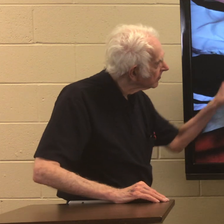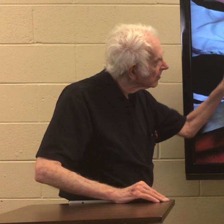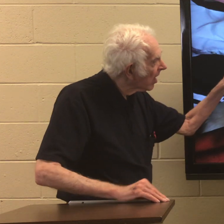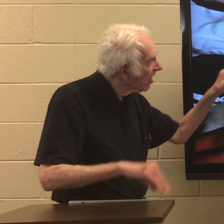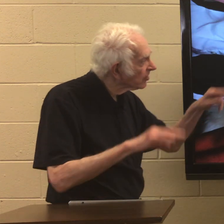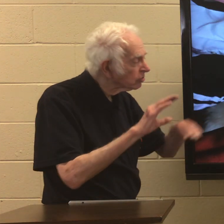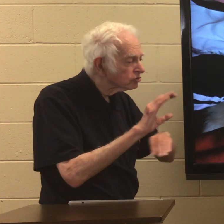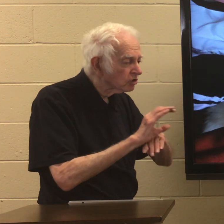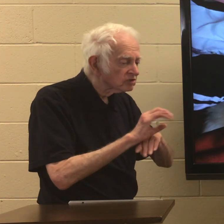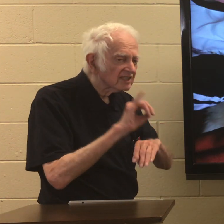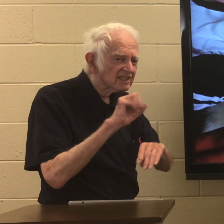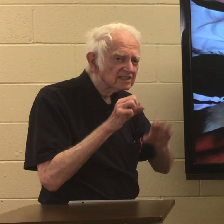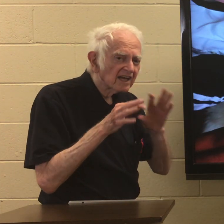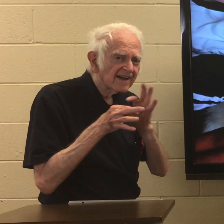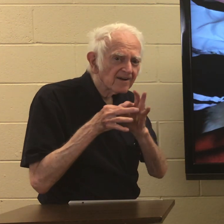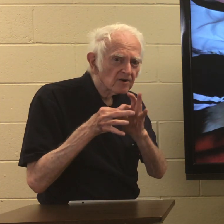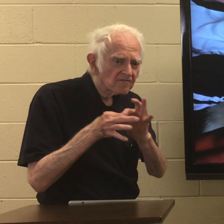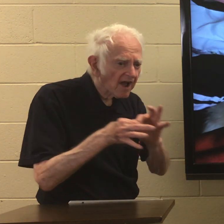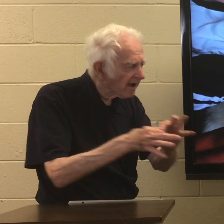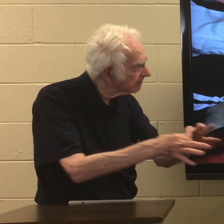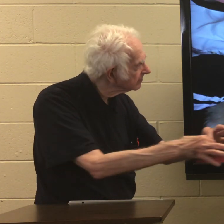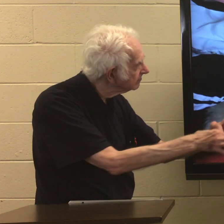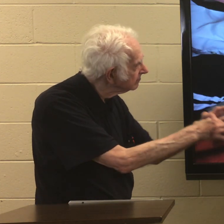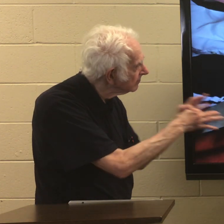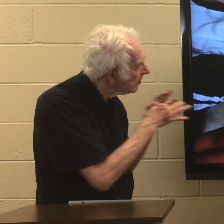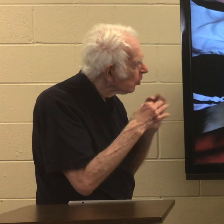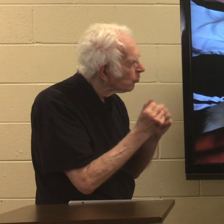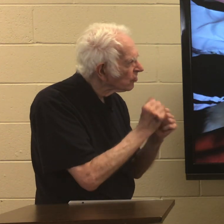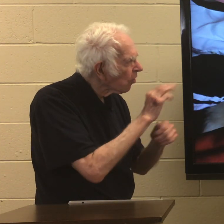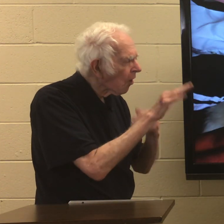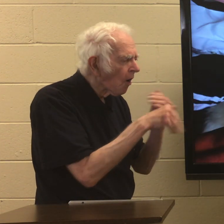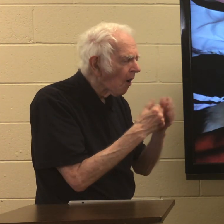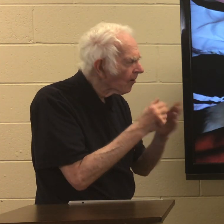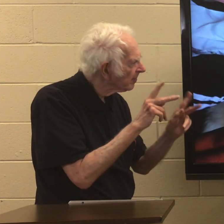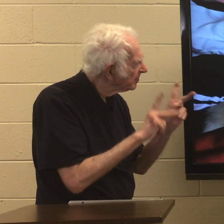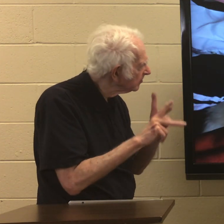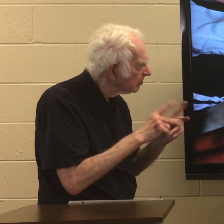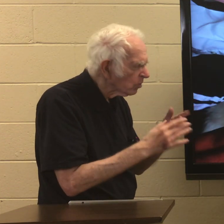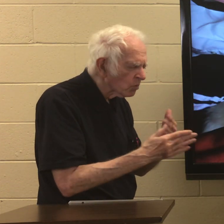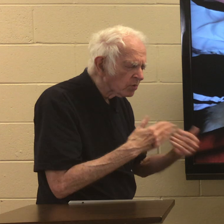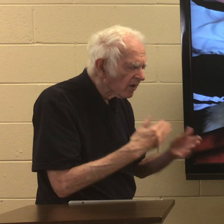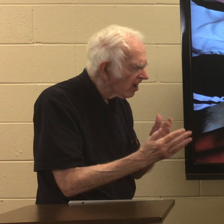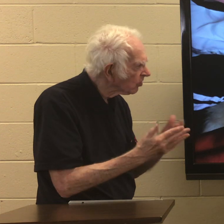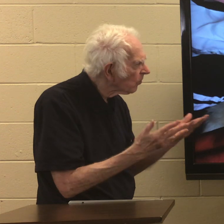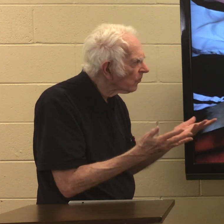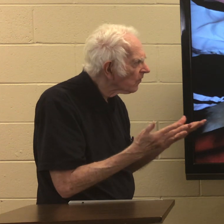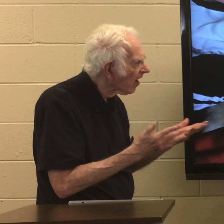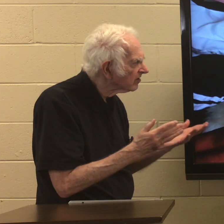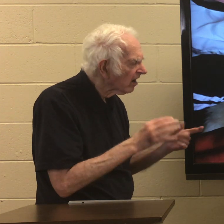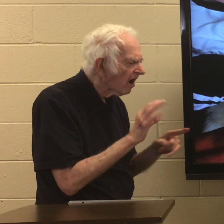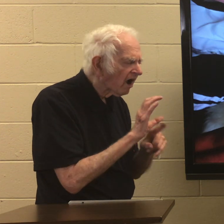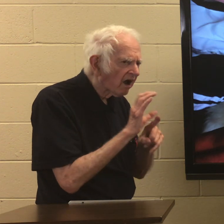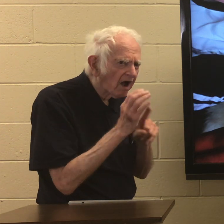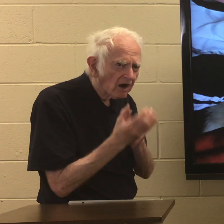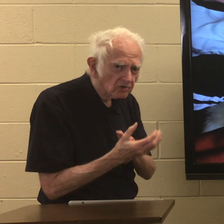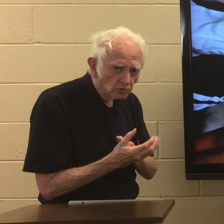The church is unified with all the people no matter what culture